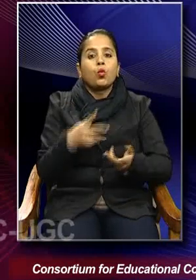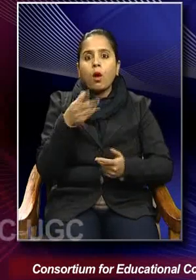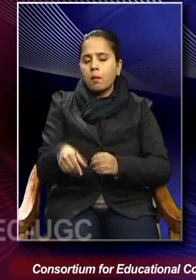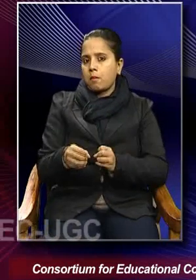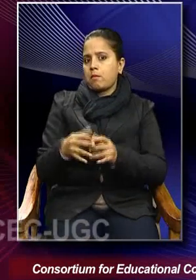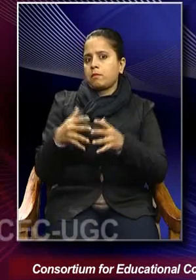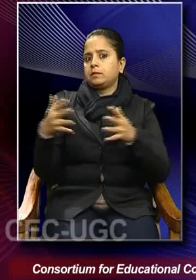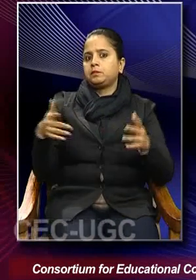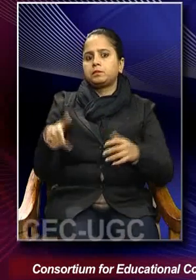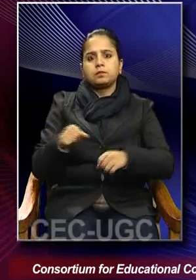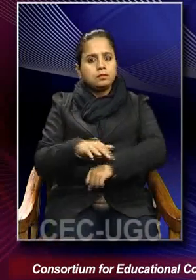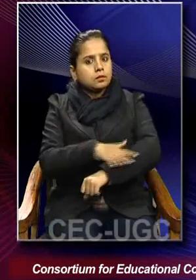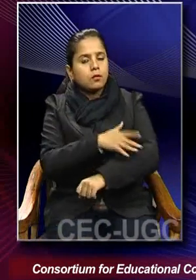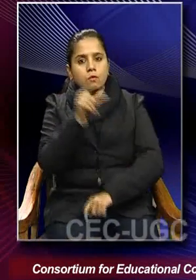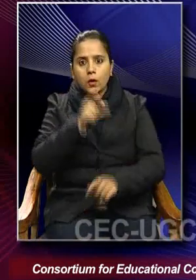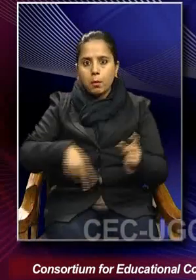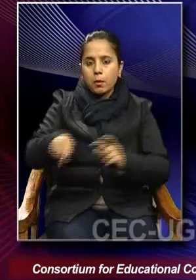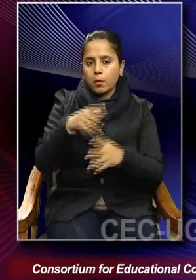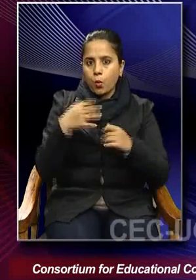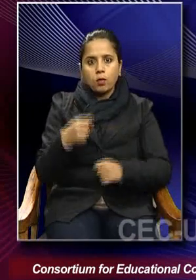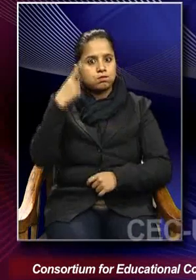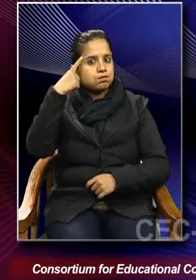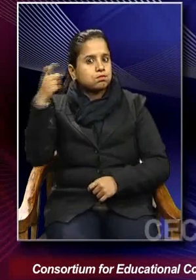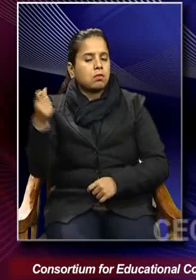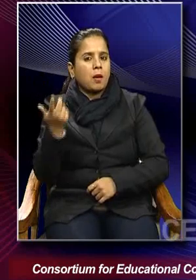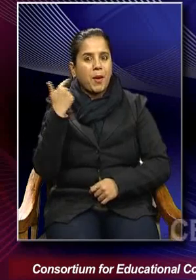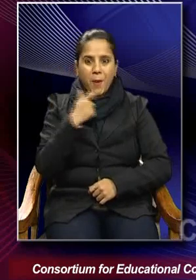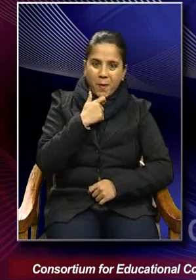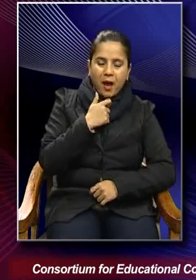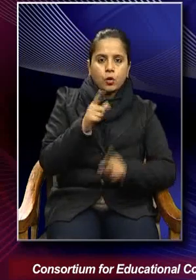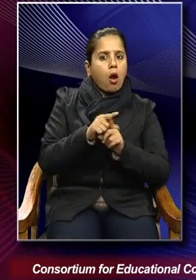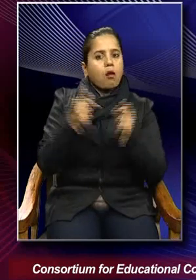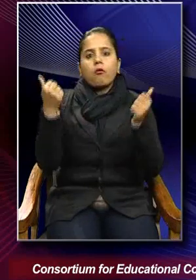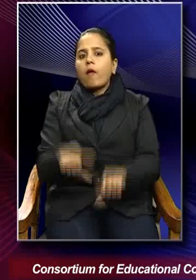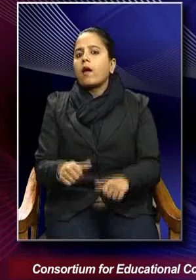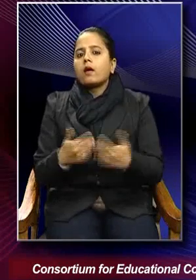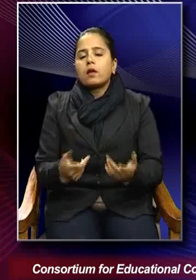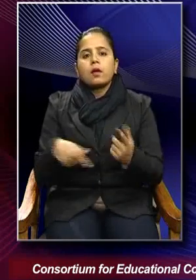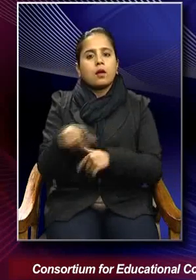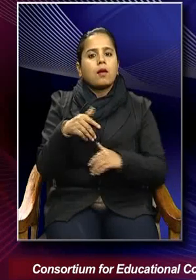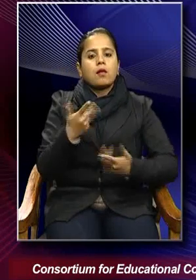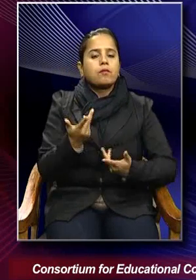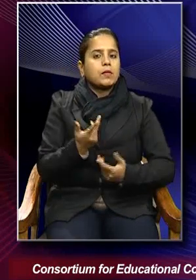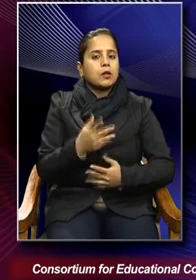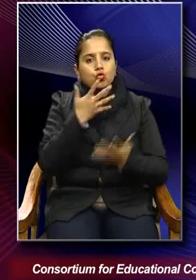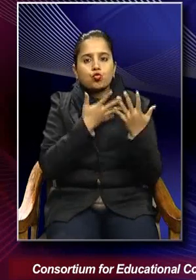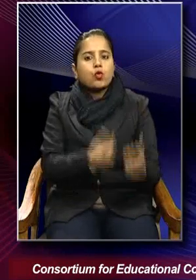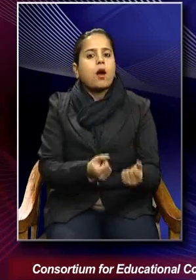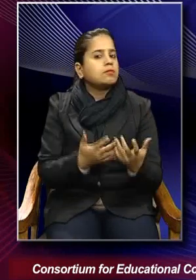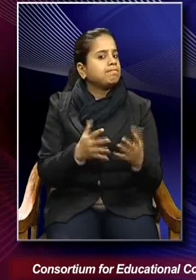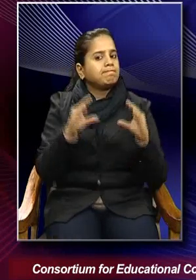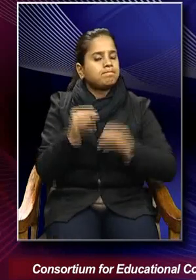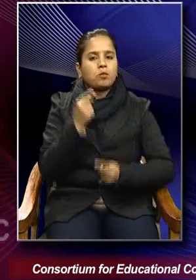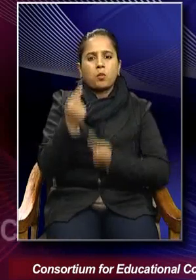aspirations of people, the failed promises, the, uh, the lack of trust in, uh, political